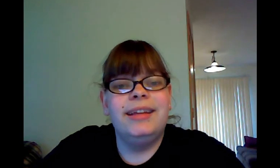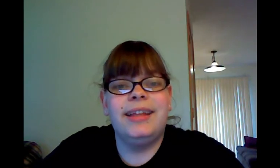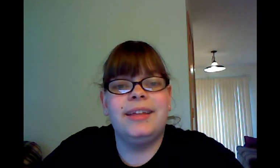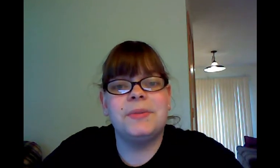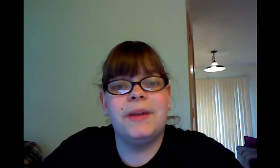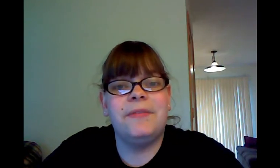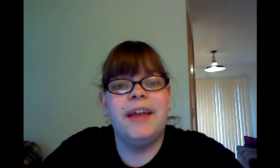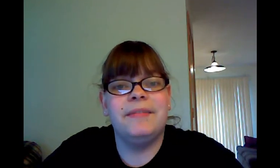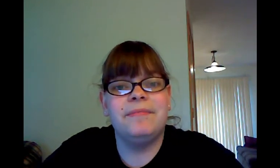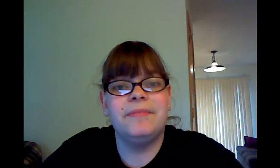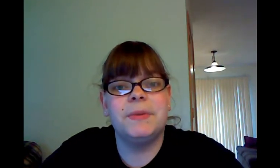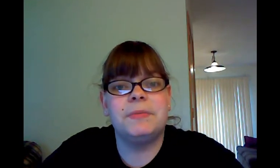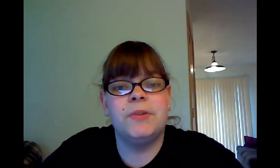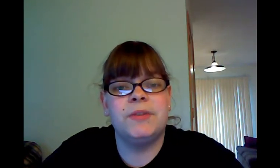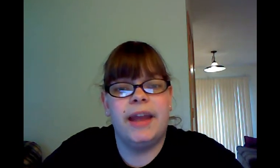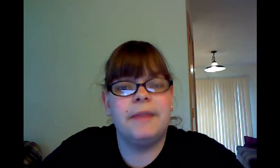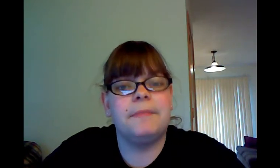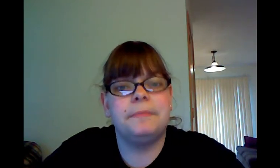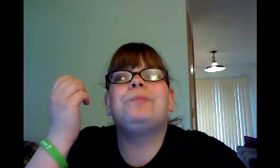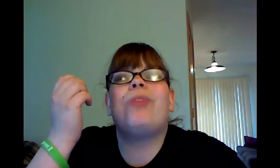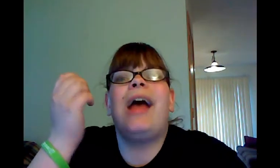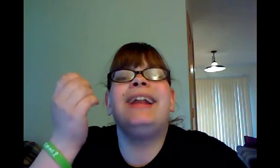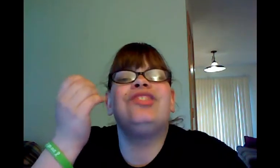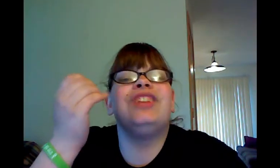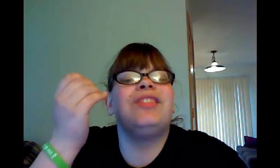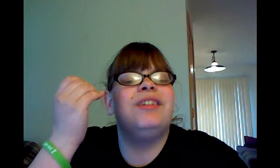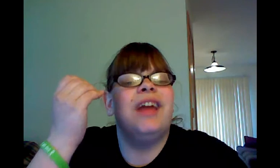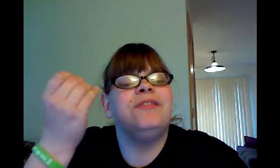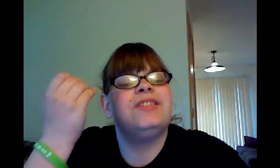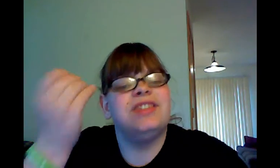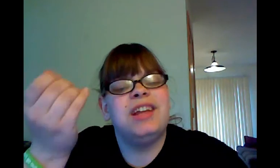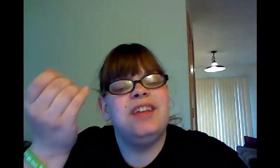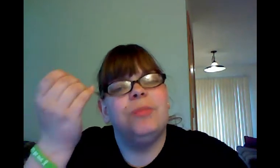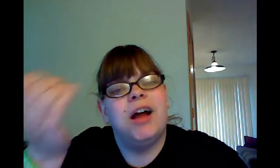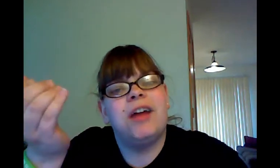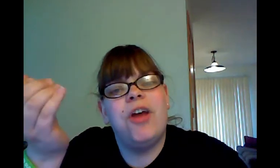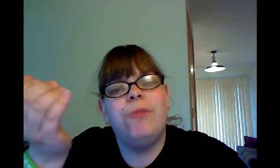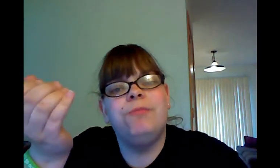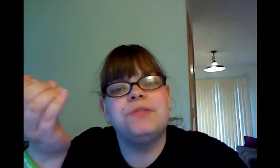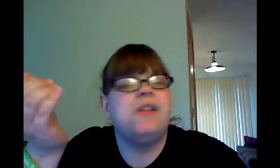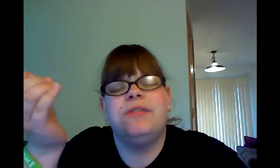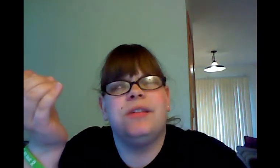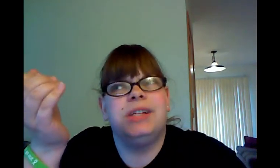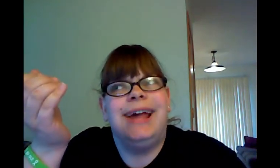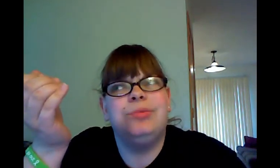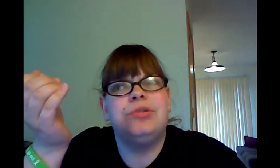It was quite fun. It was Tuesday night. I didn't actually get the knife to stick in the block though, so I don't know if that really counts.